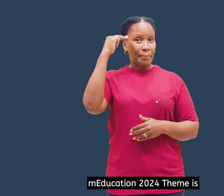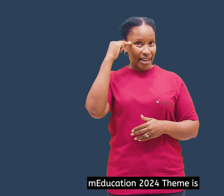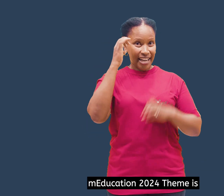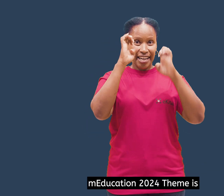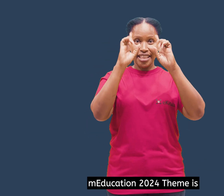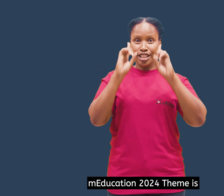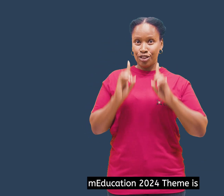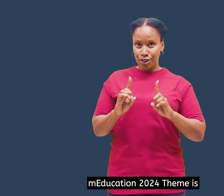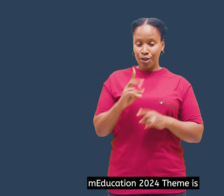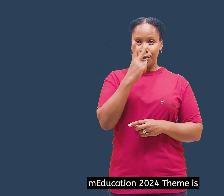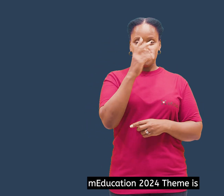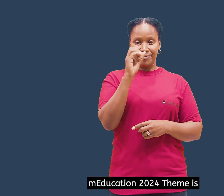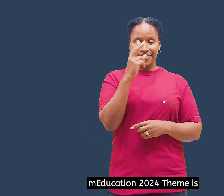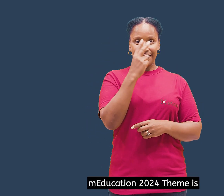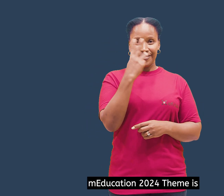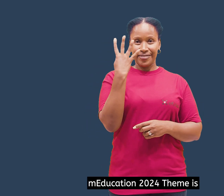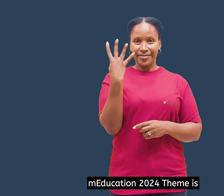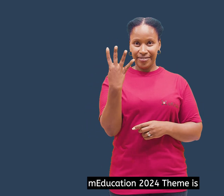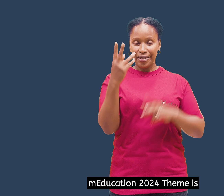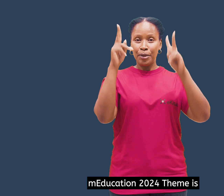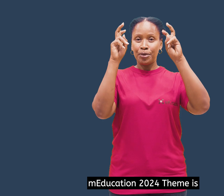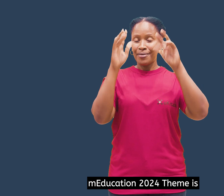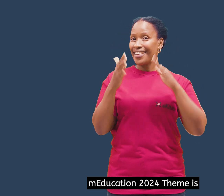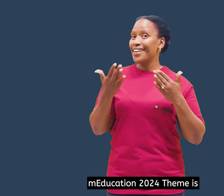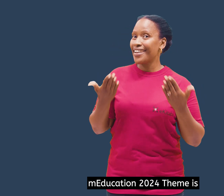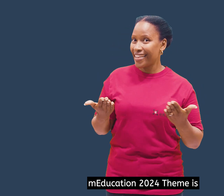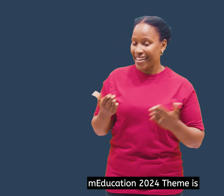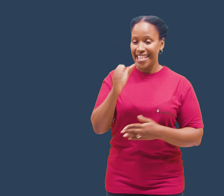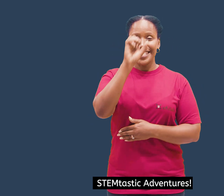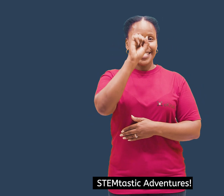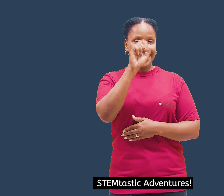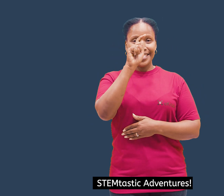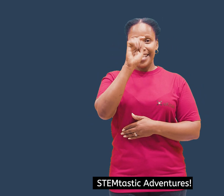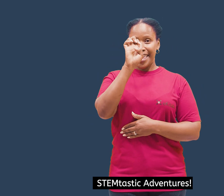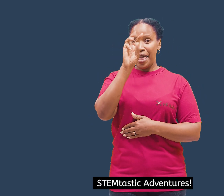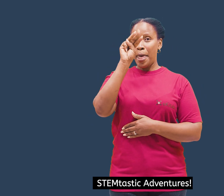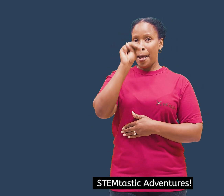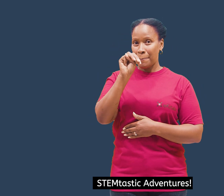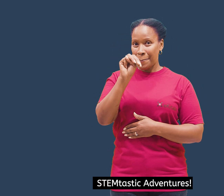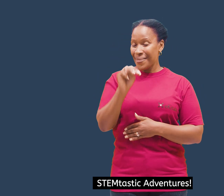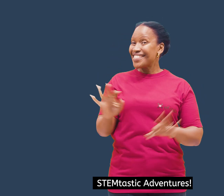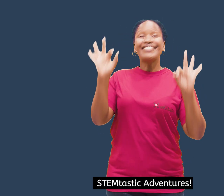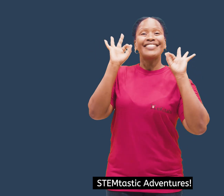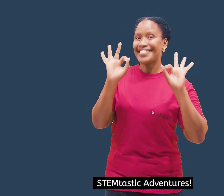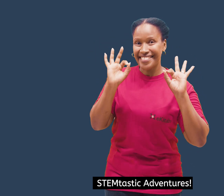M-Education 2024 theme is... STEMtastic Adventures.